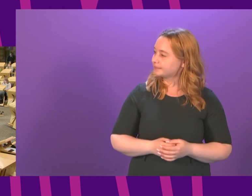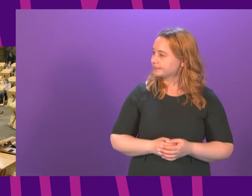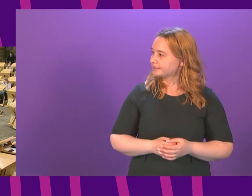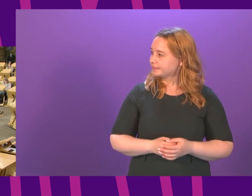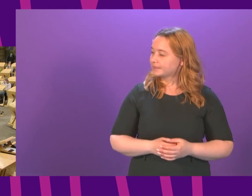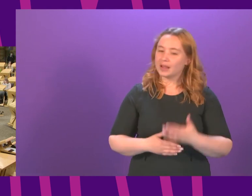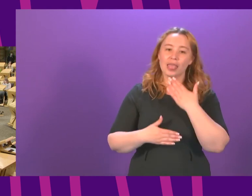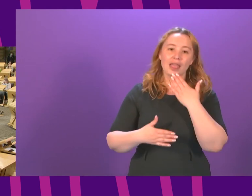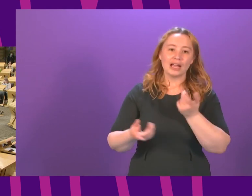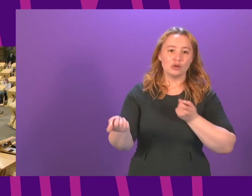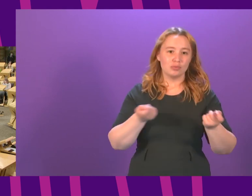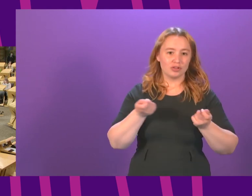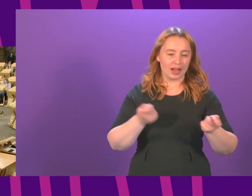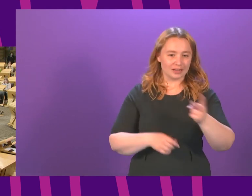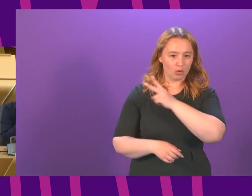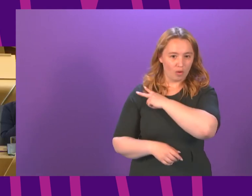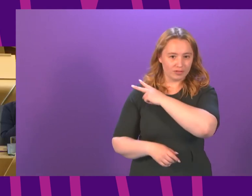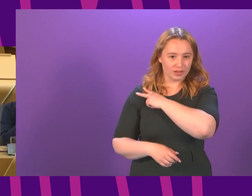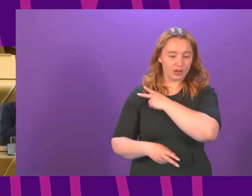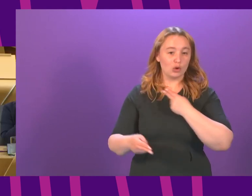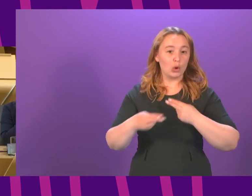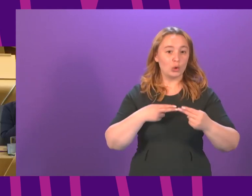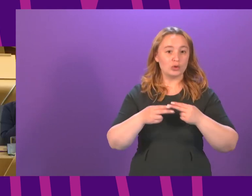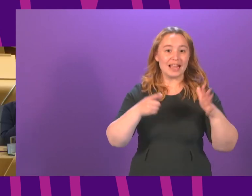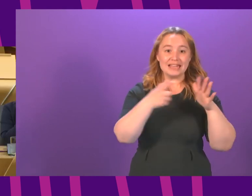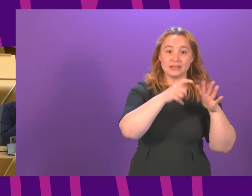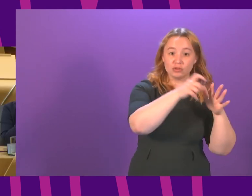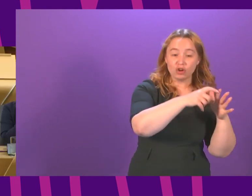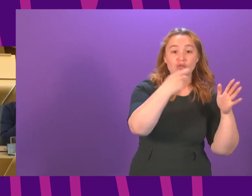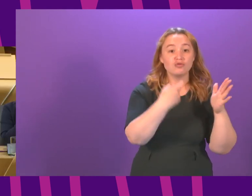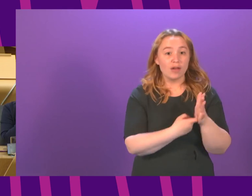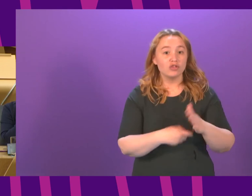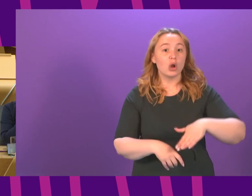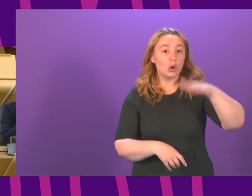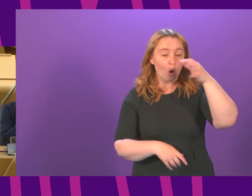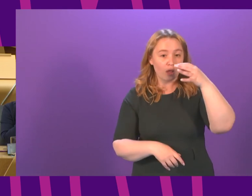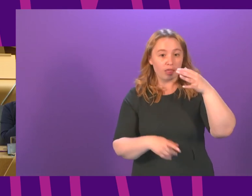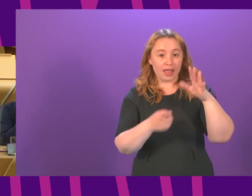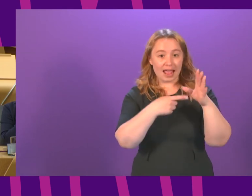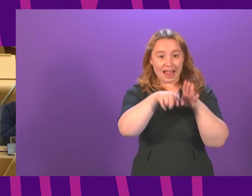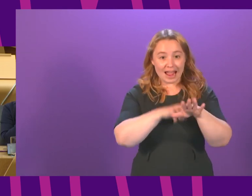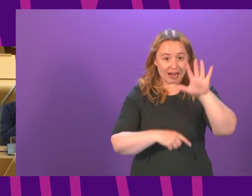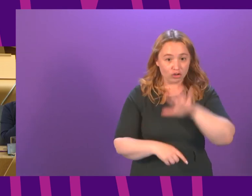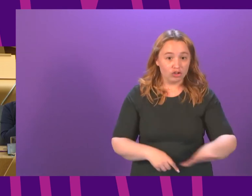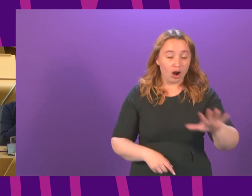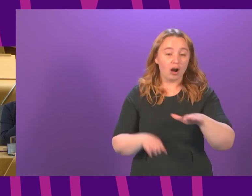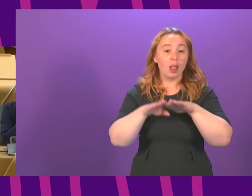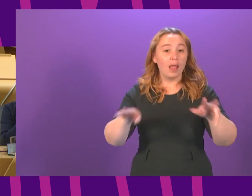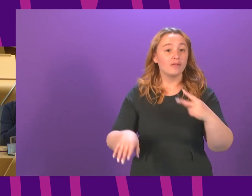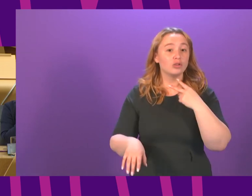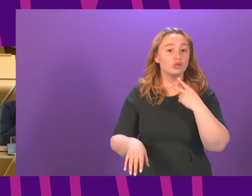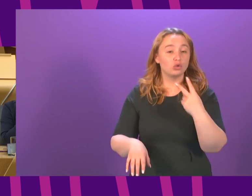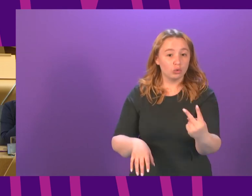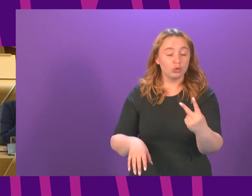you the news today that Martinshire and North Ayrshire will remain in level 2 is disappointing and will be